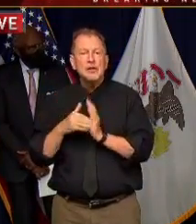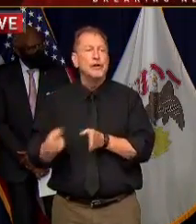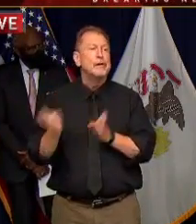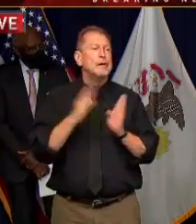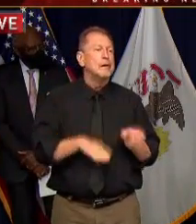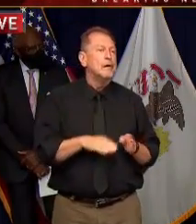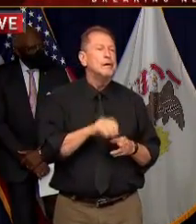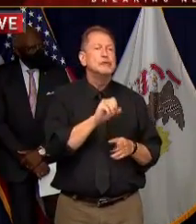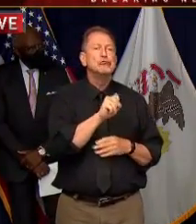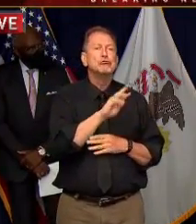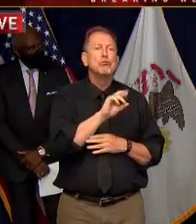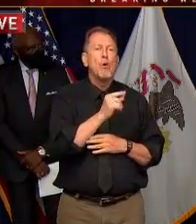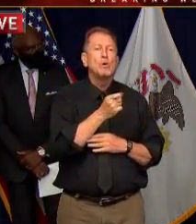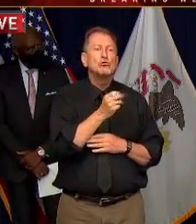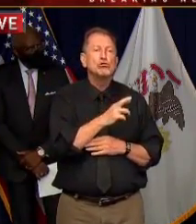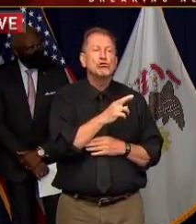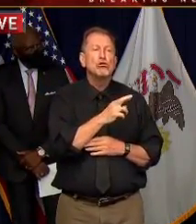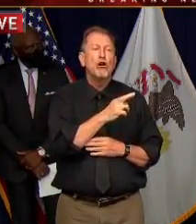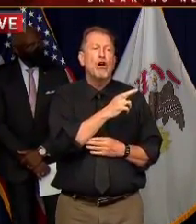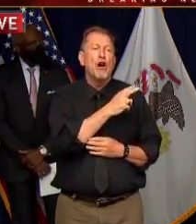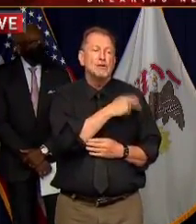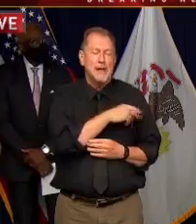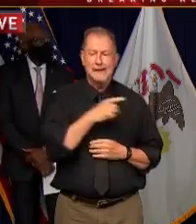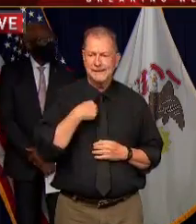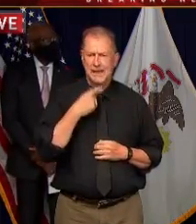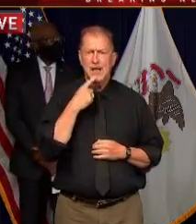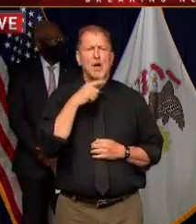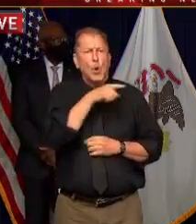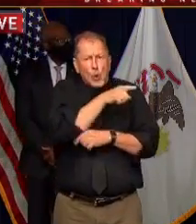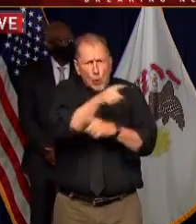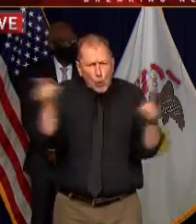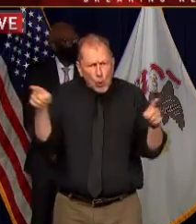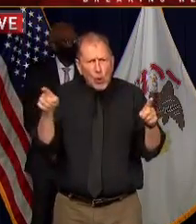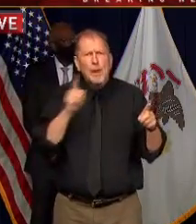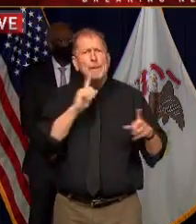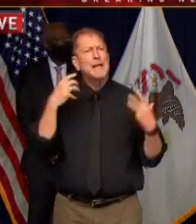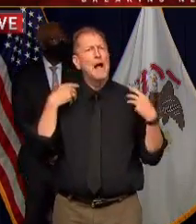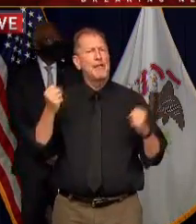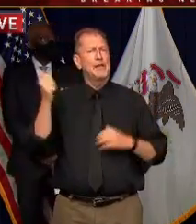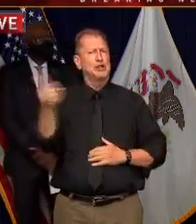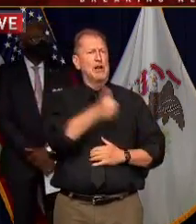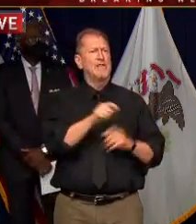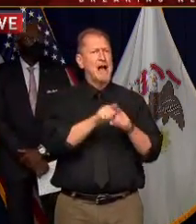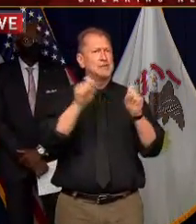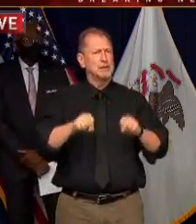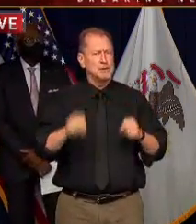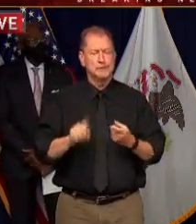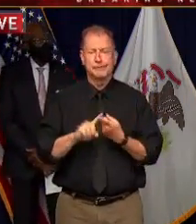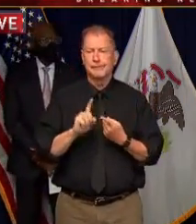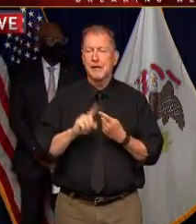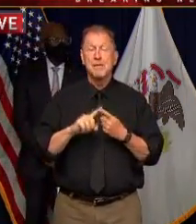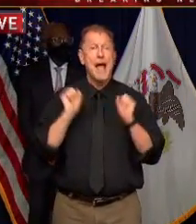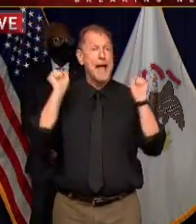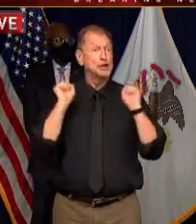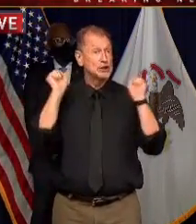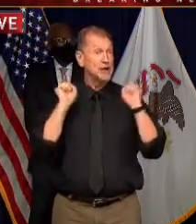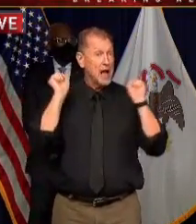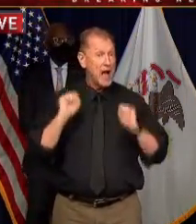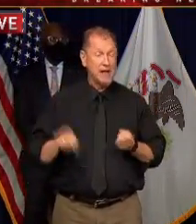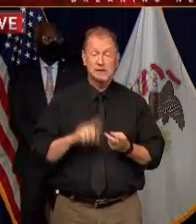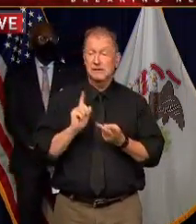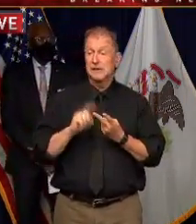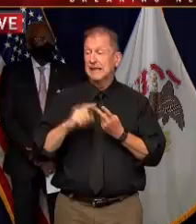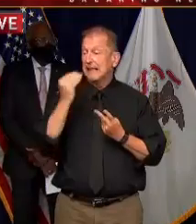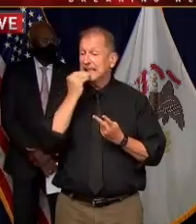I'll say be your healthiest you so if exercise and eating right is not getting your blood pressure to gold